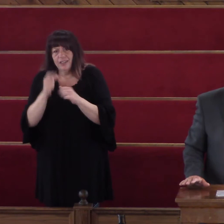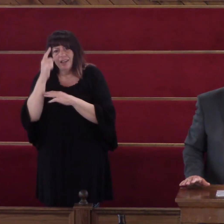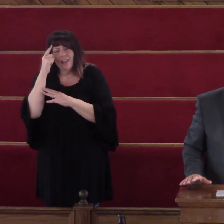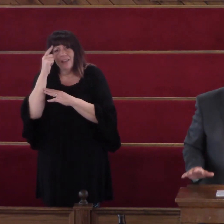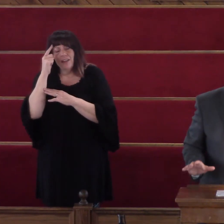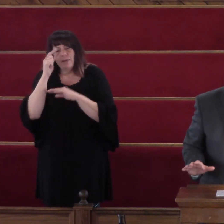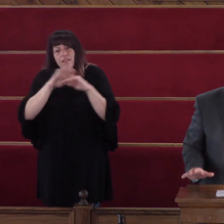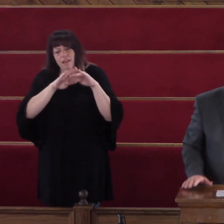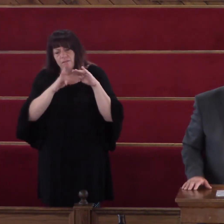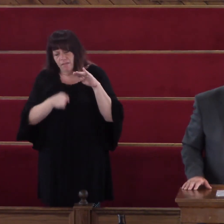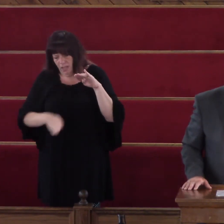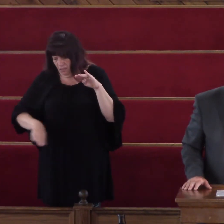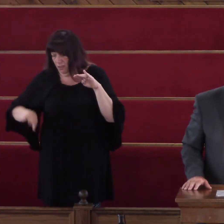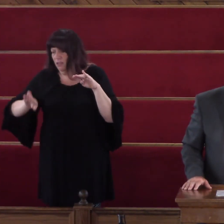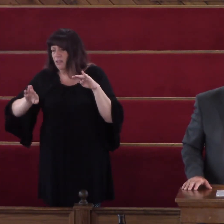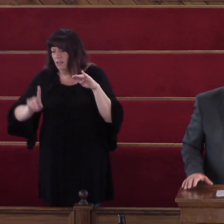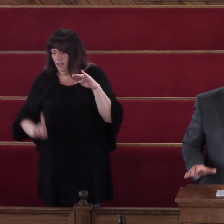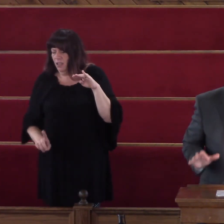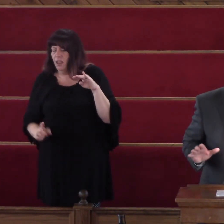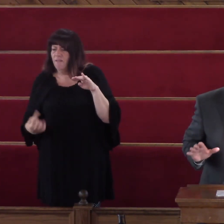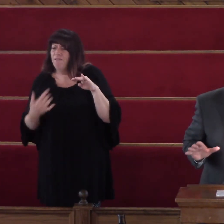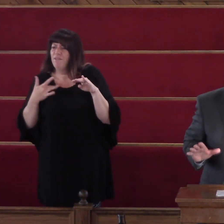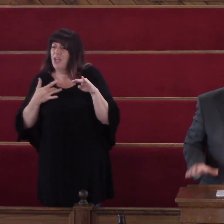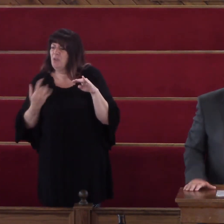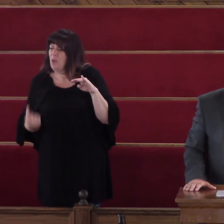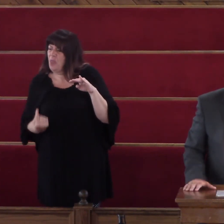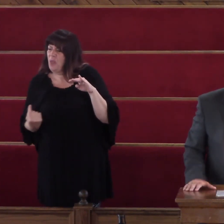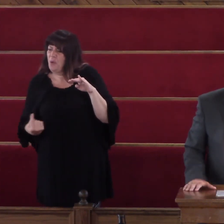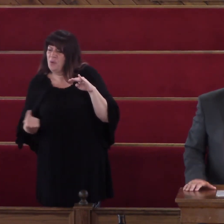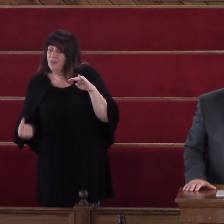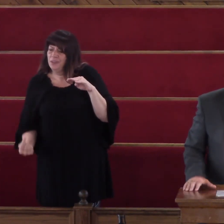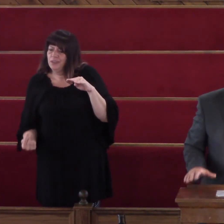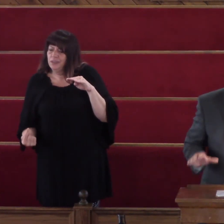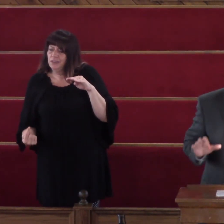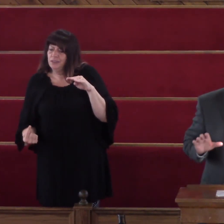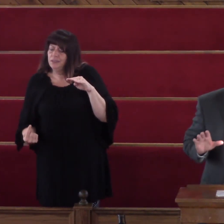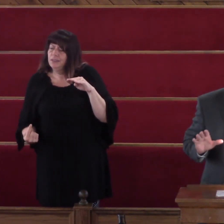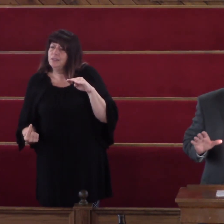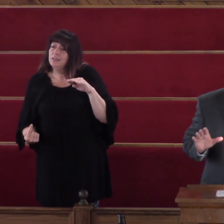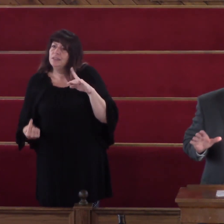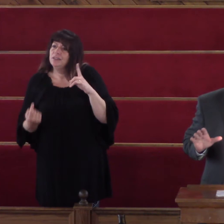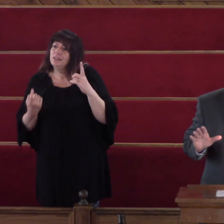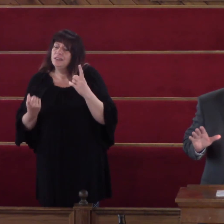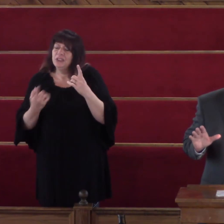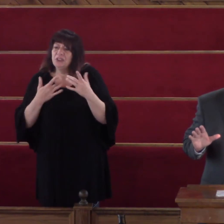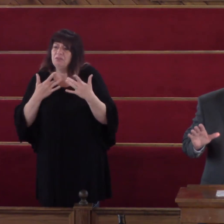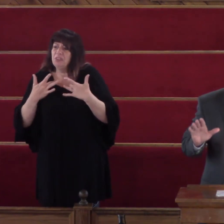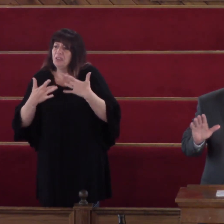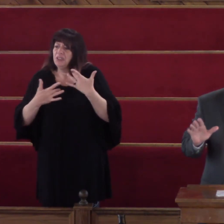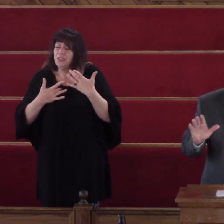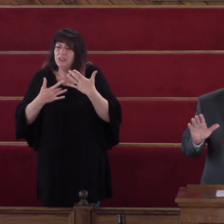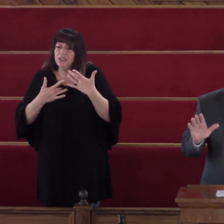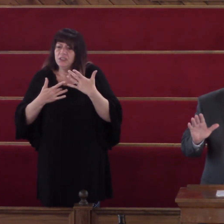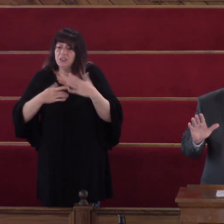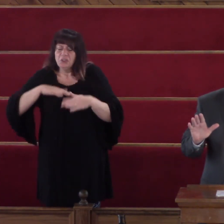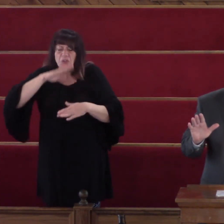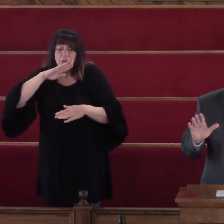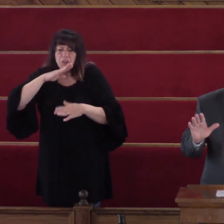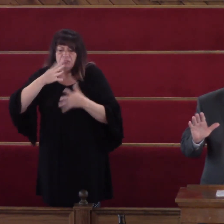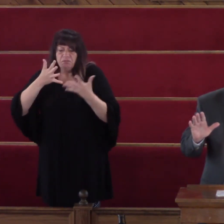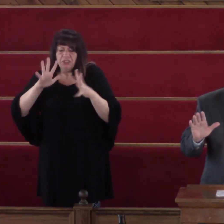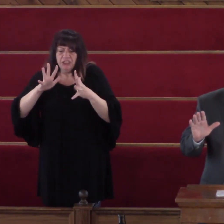young lady Must have been in And how desperate But I read Where Jesus is The lily of the valley